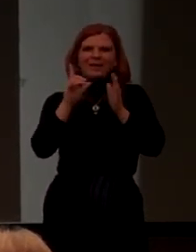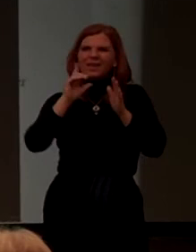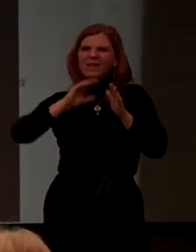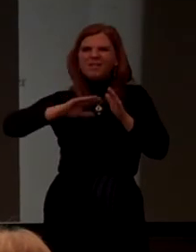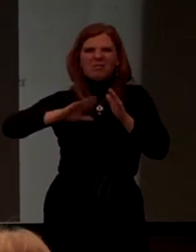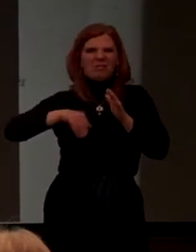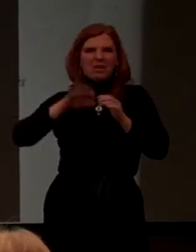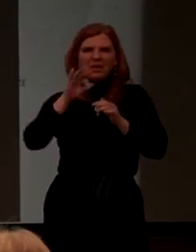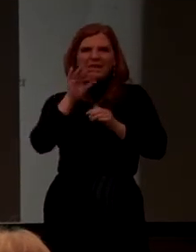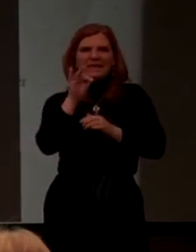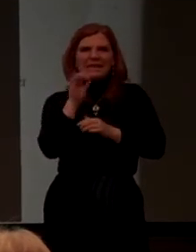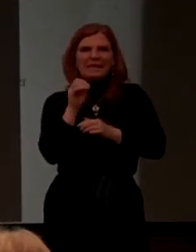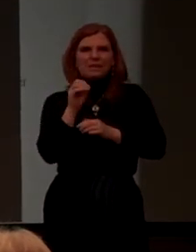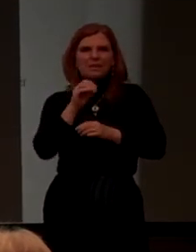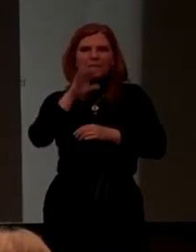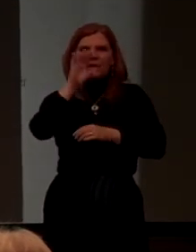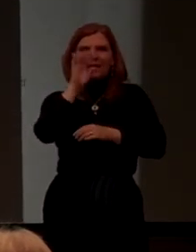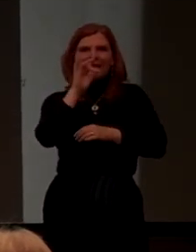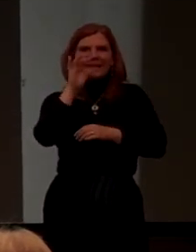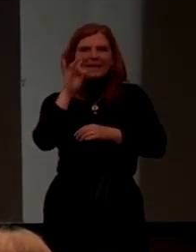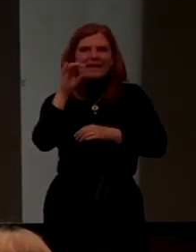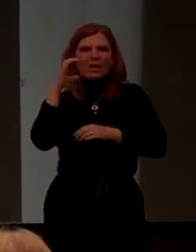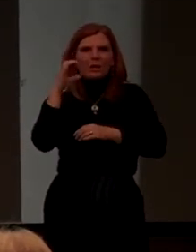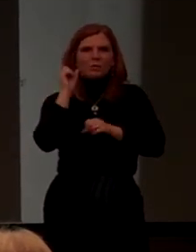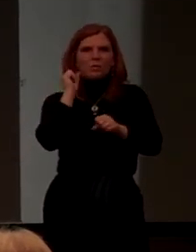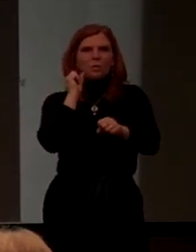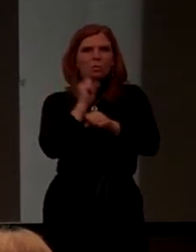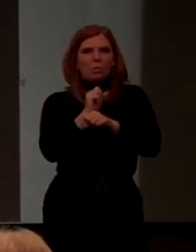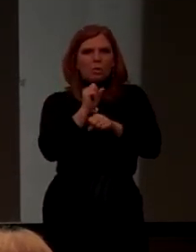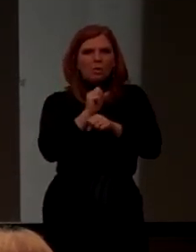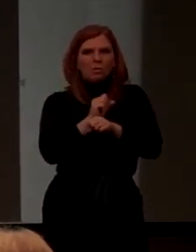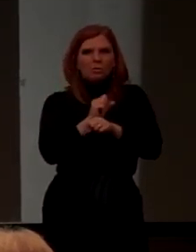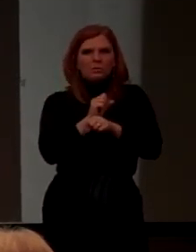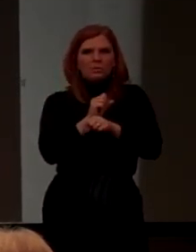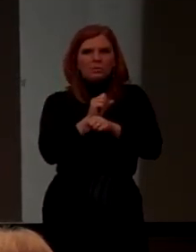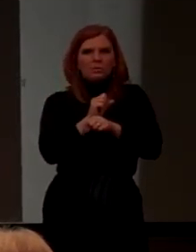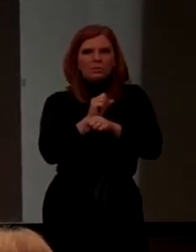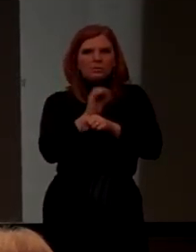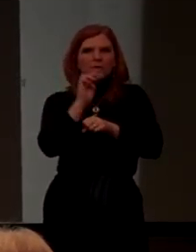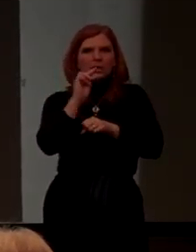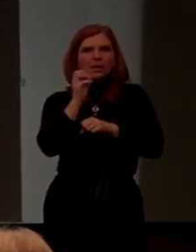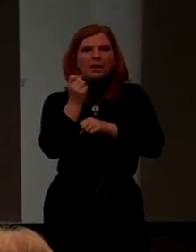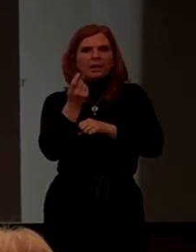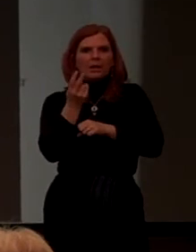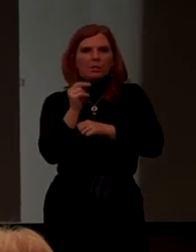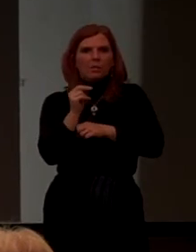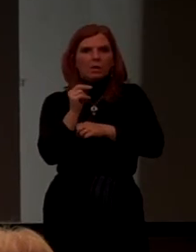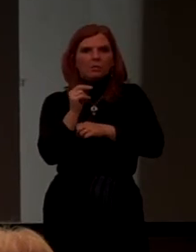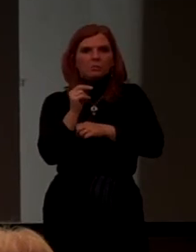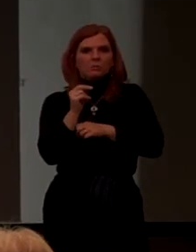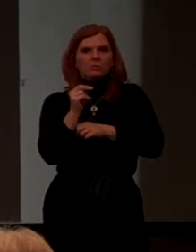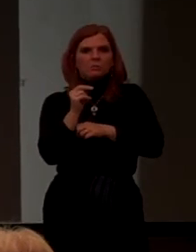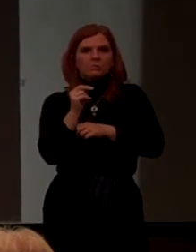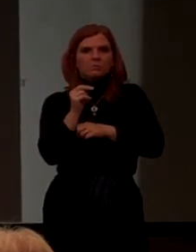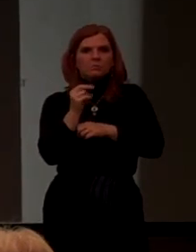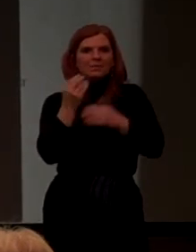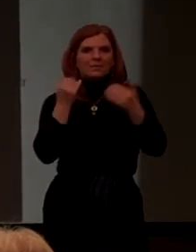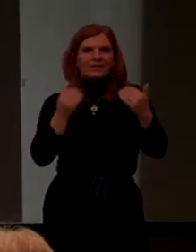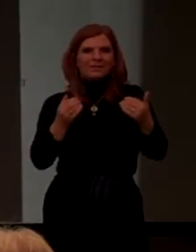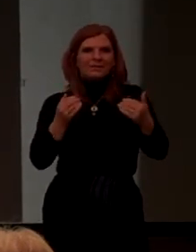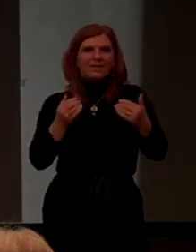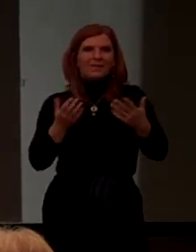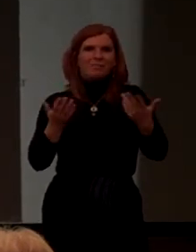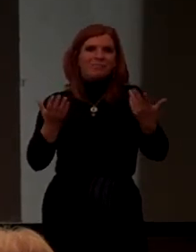1980s, there are 8,800 workers in Weirdon. There are now